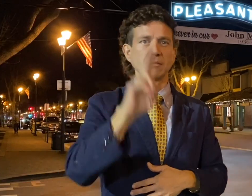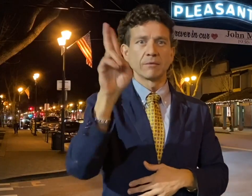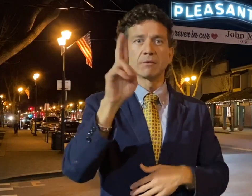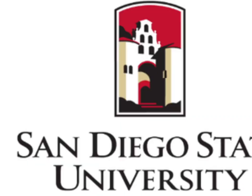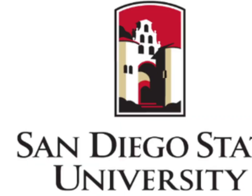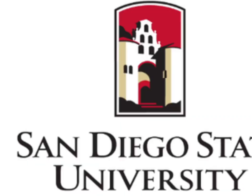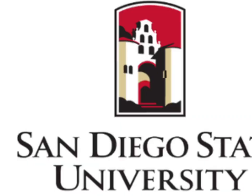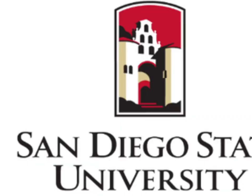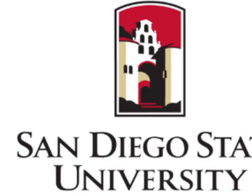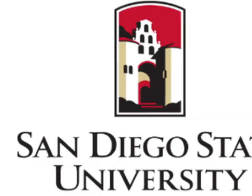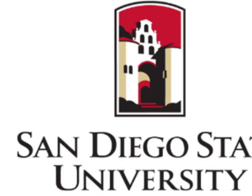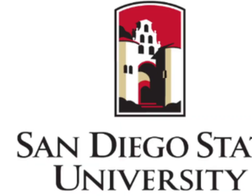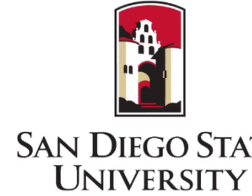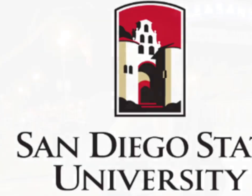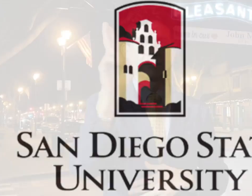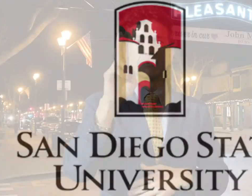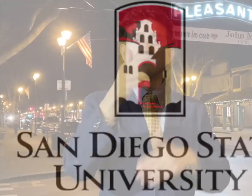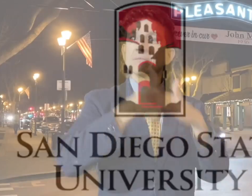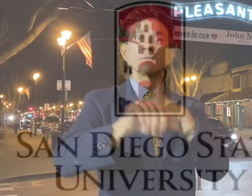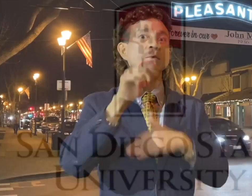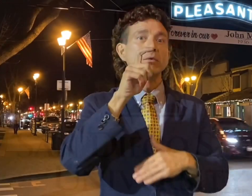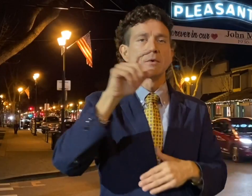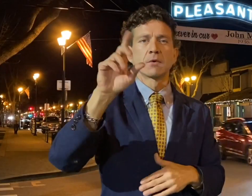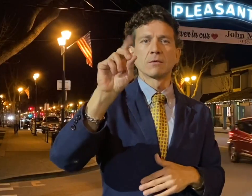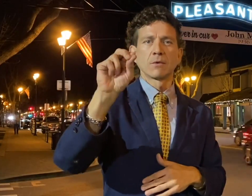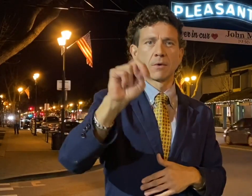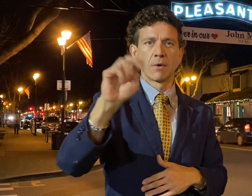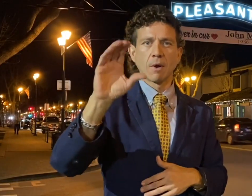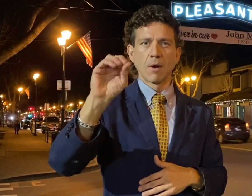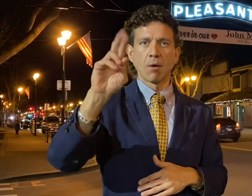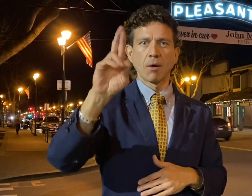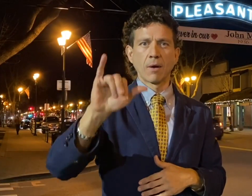working under coach Don Correale.